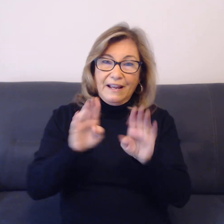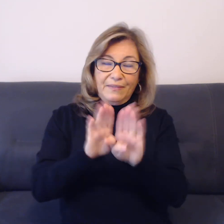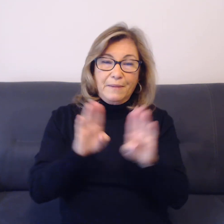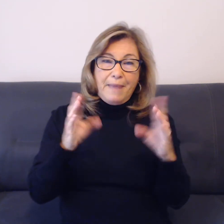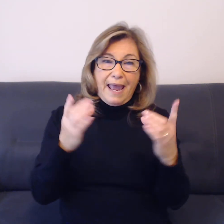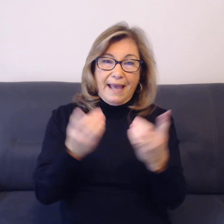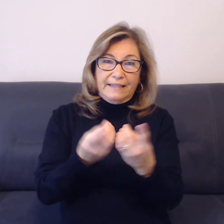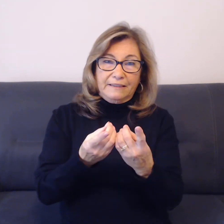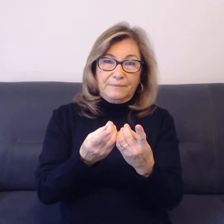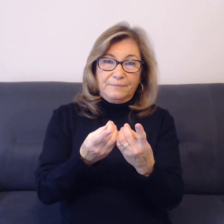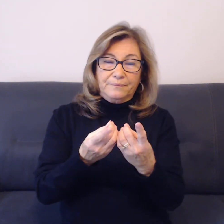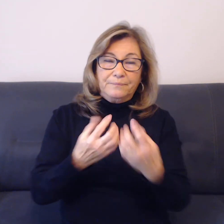Again.